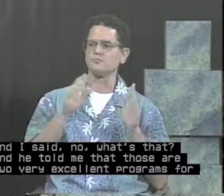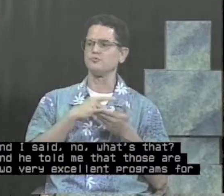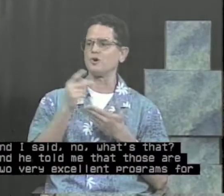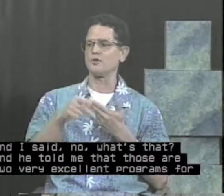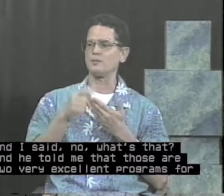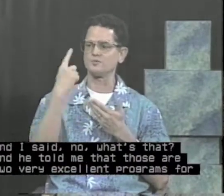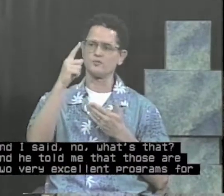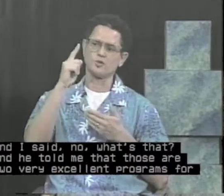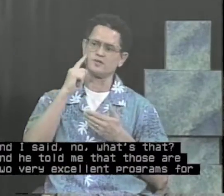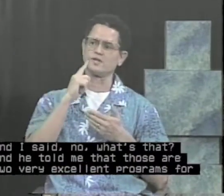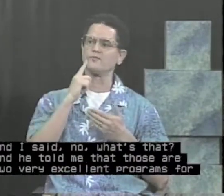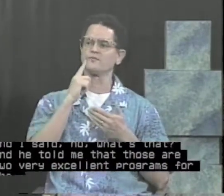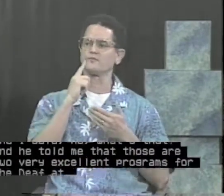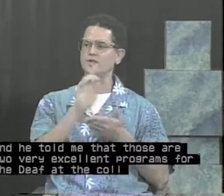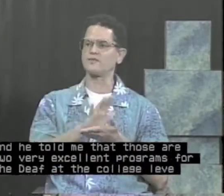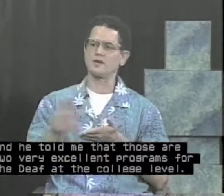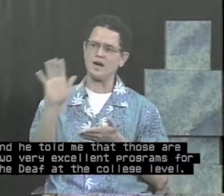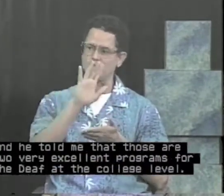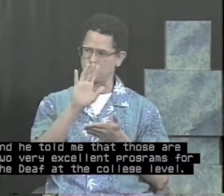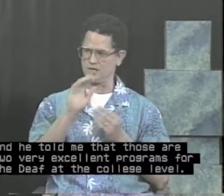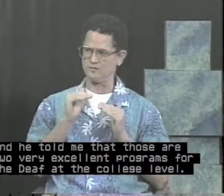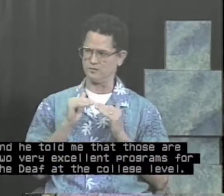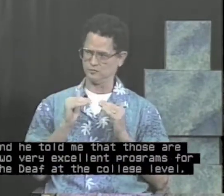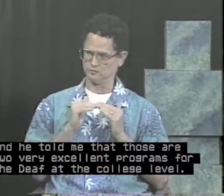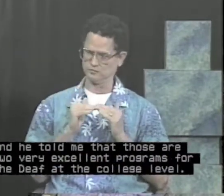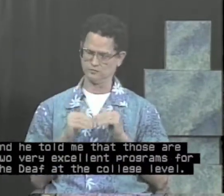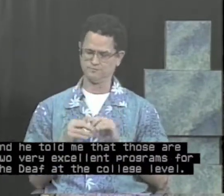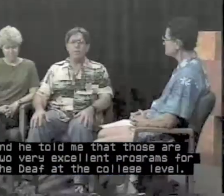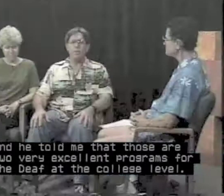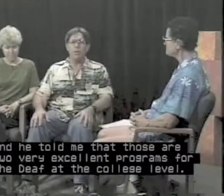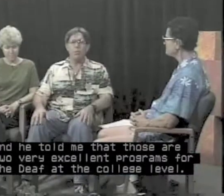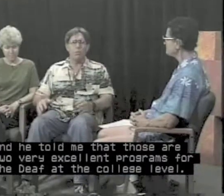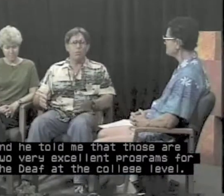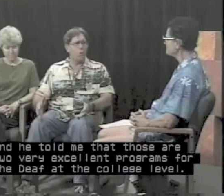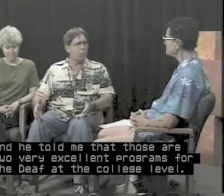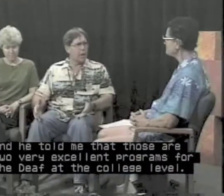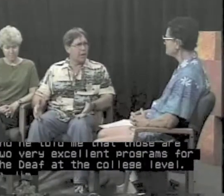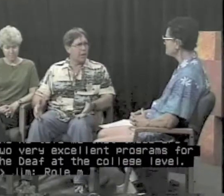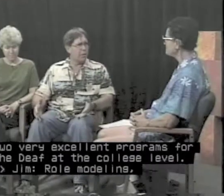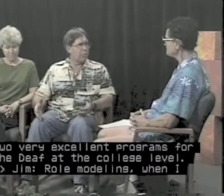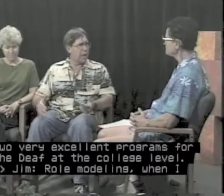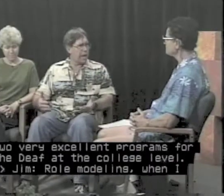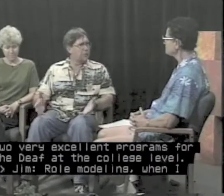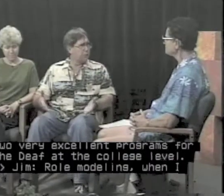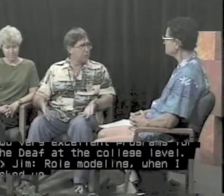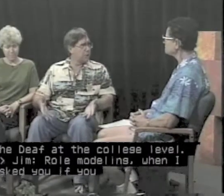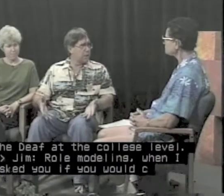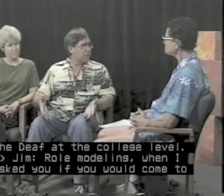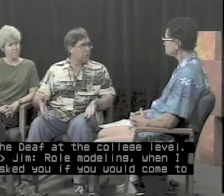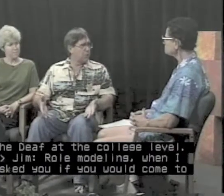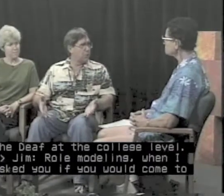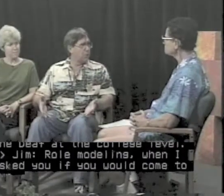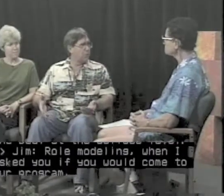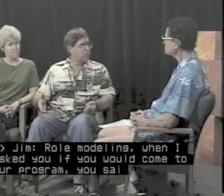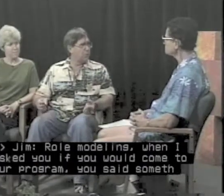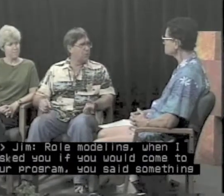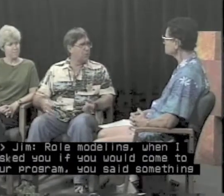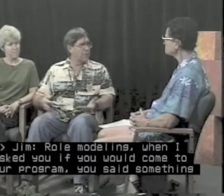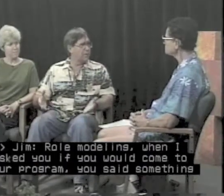programs for the deaf at the college level. Role modeling, when I asked you if you would come to our program, you said